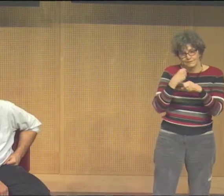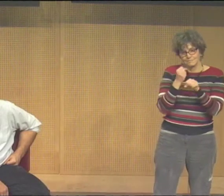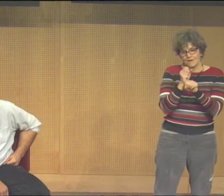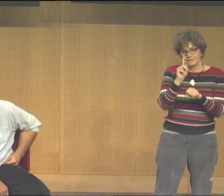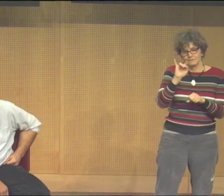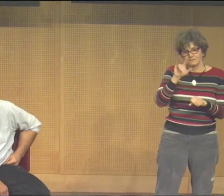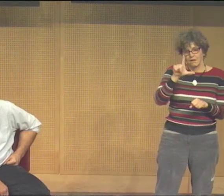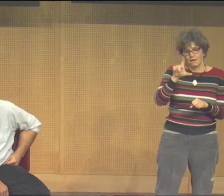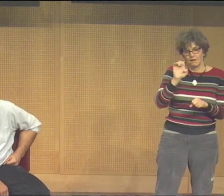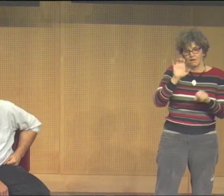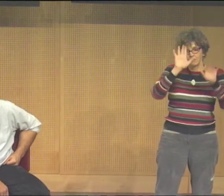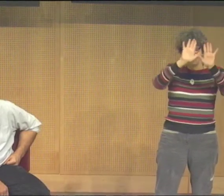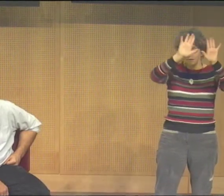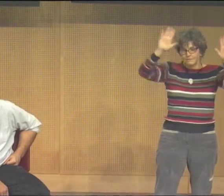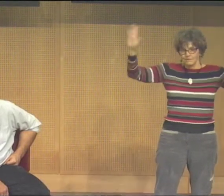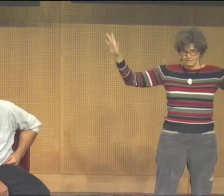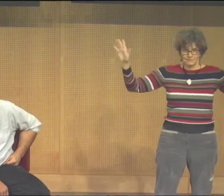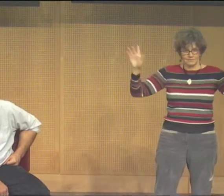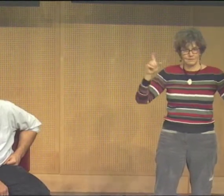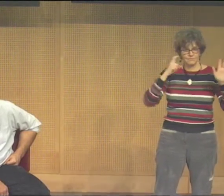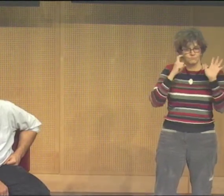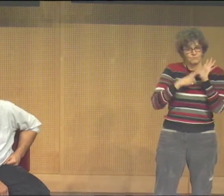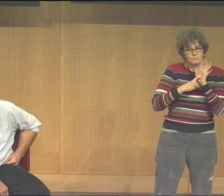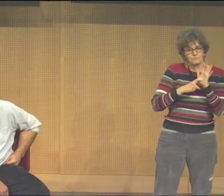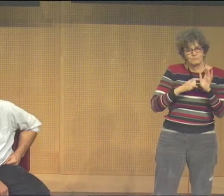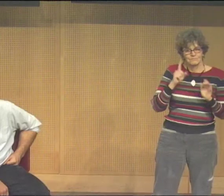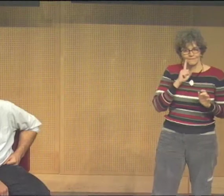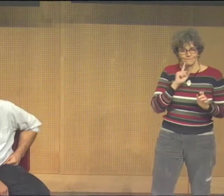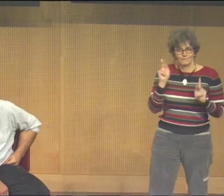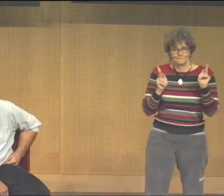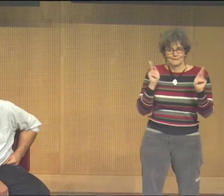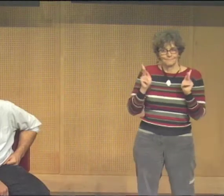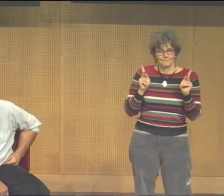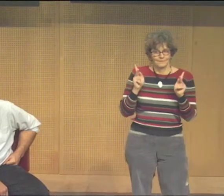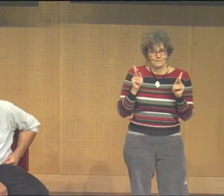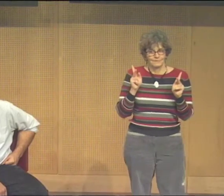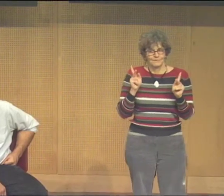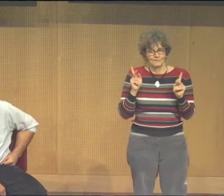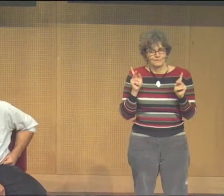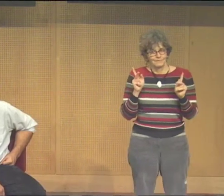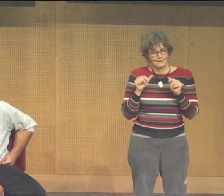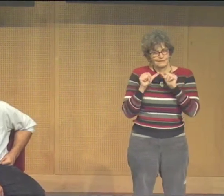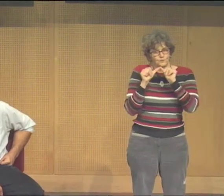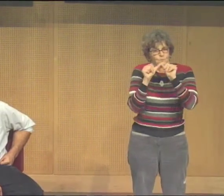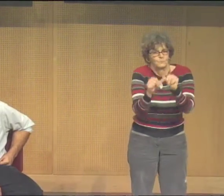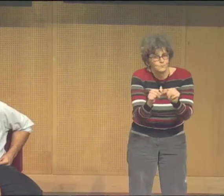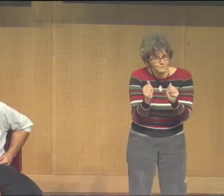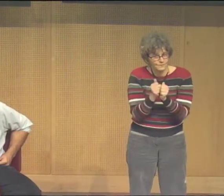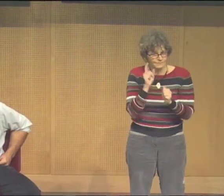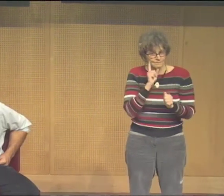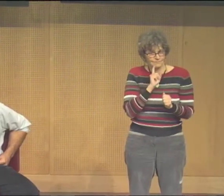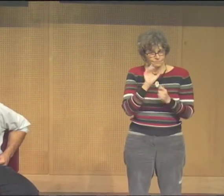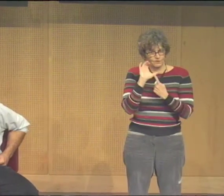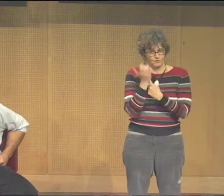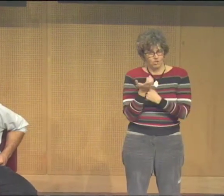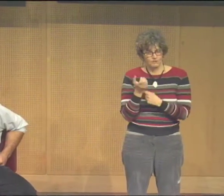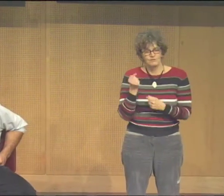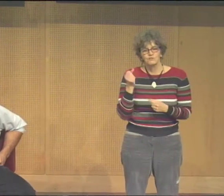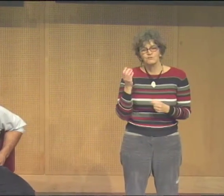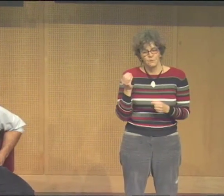in terms of deaf history. So I imagined that we would tell the history of deaf people in tiles and that